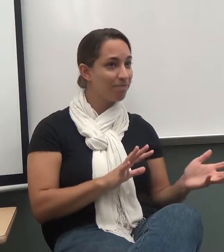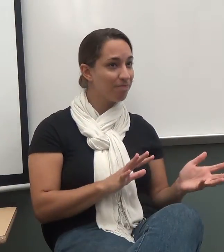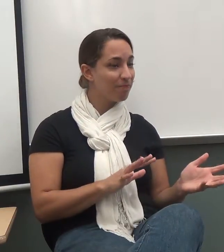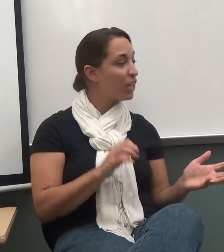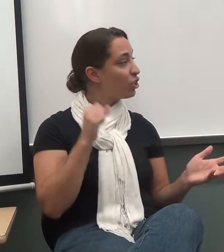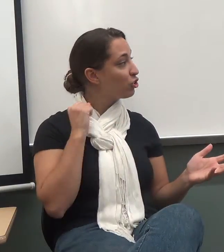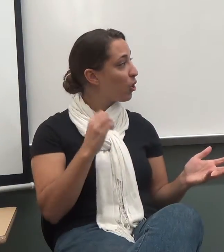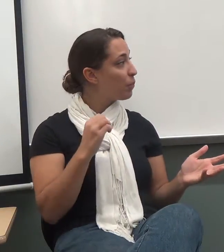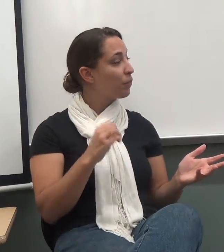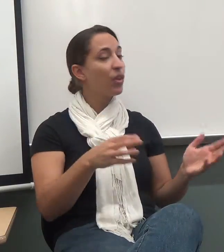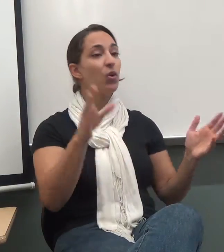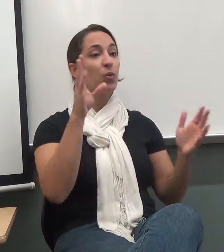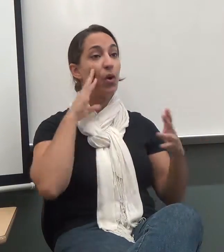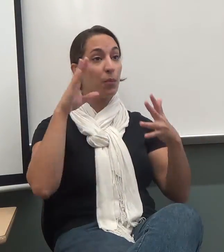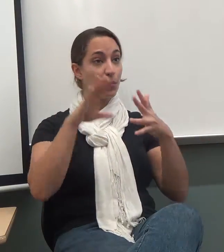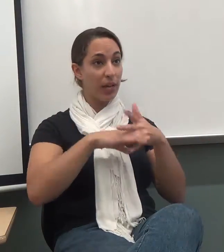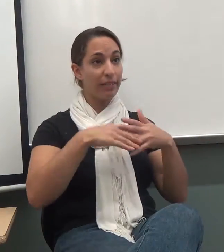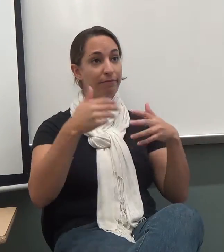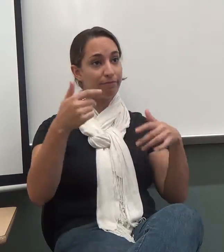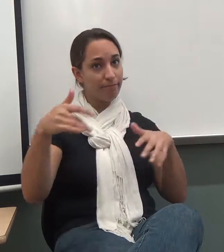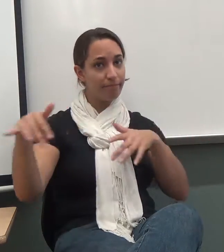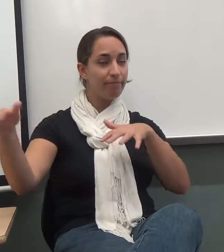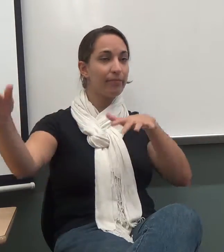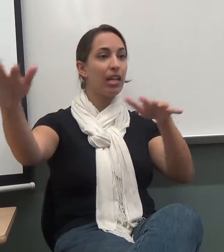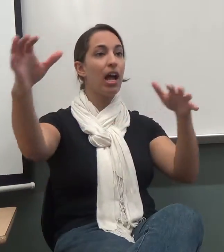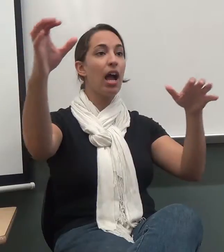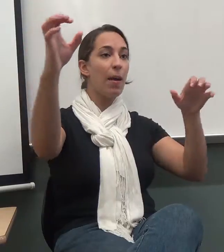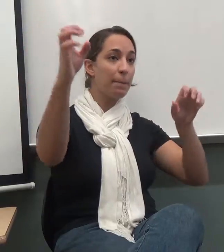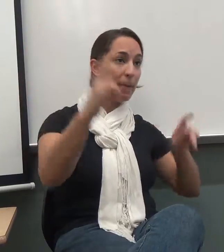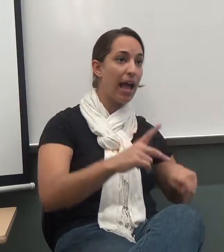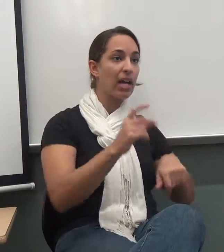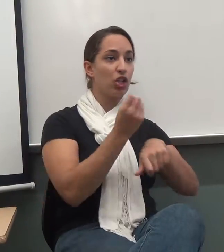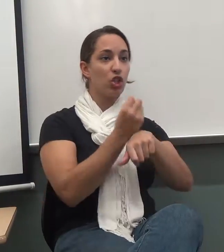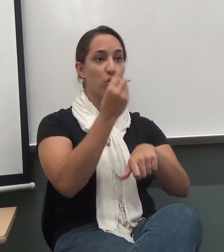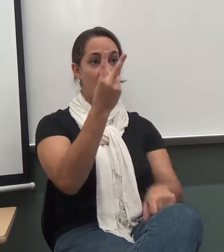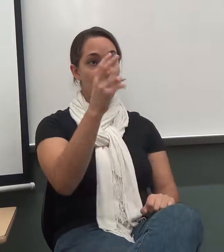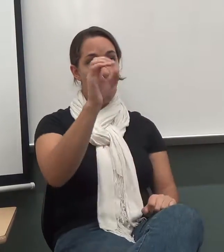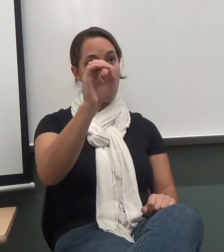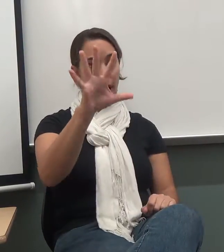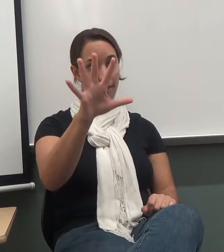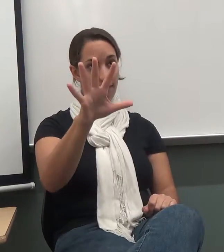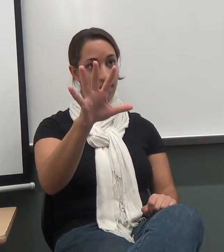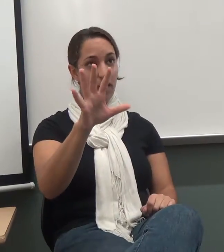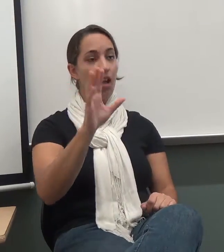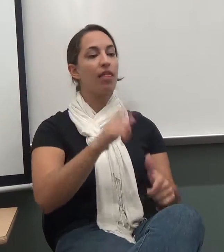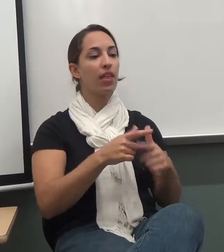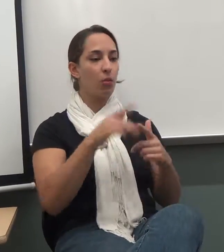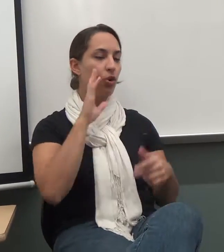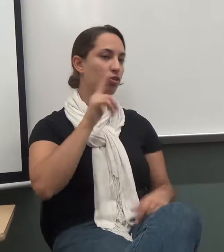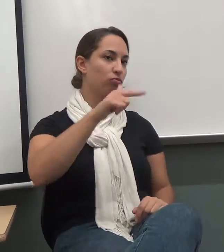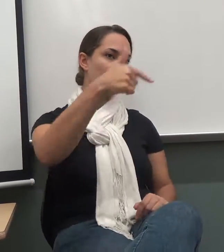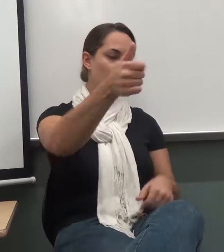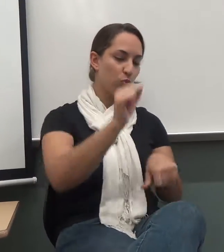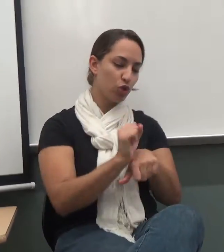.05. And when we come back, I'm going to have you guys do some work on your own versions. I'll show you what it is.